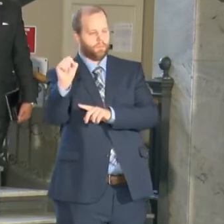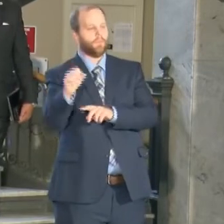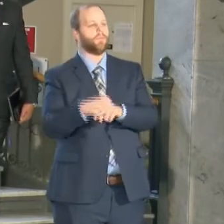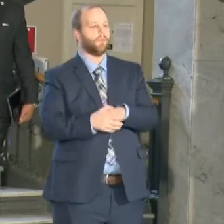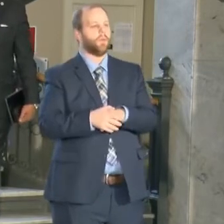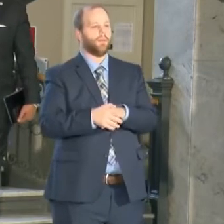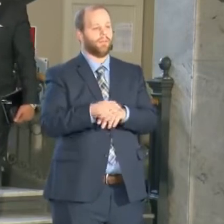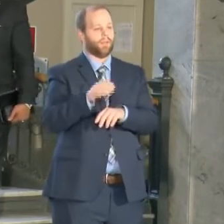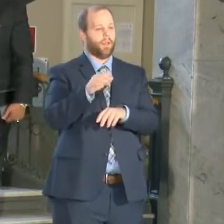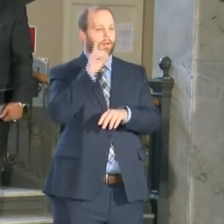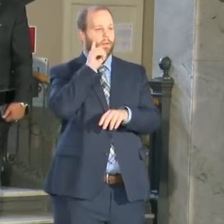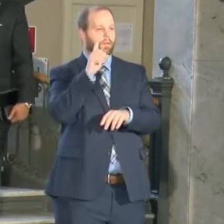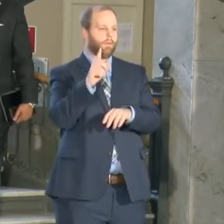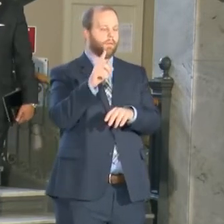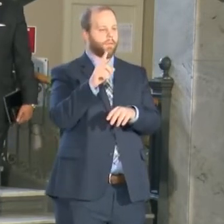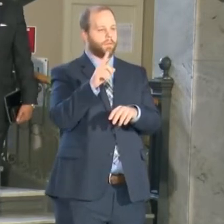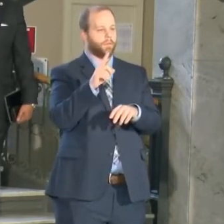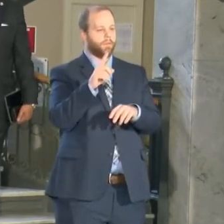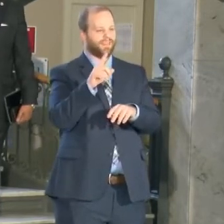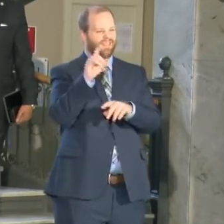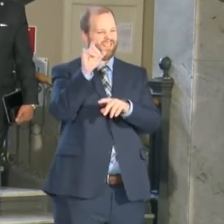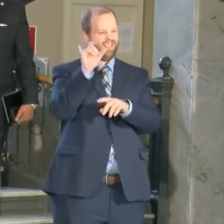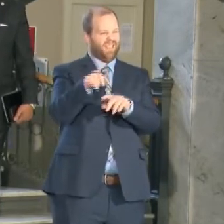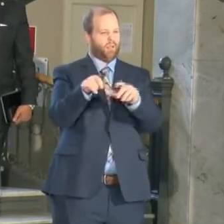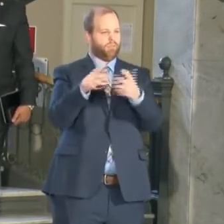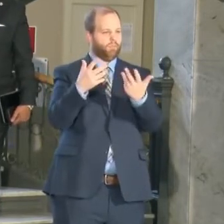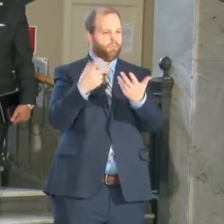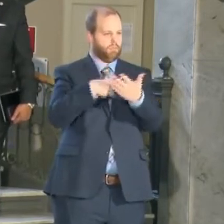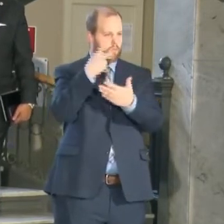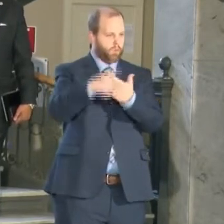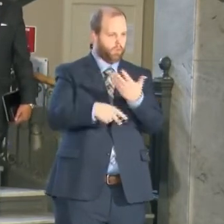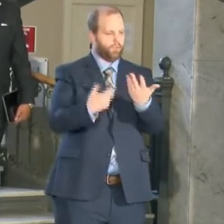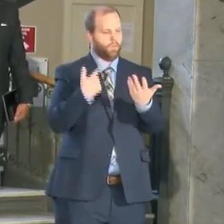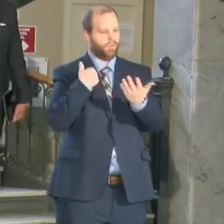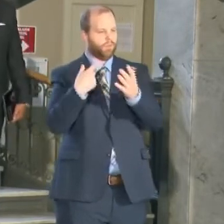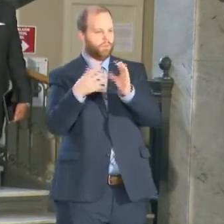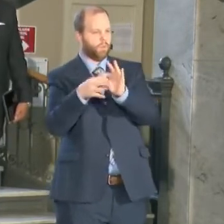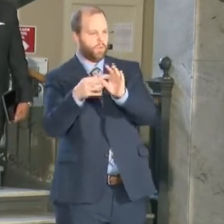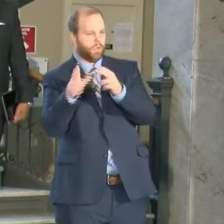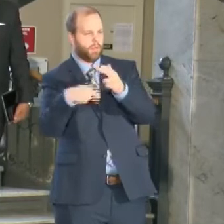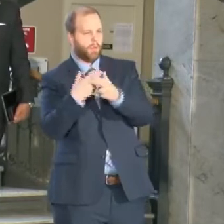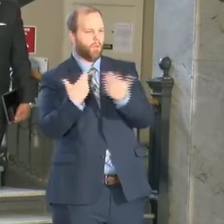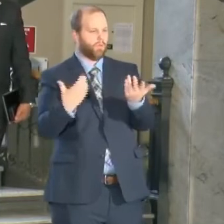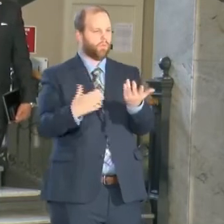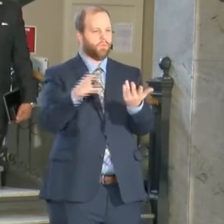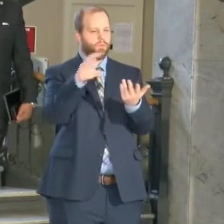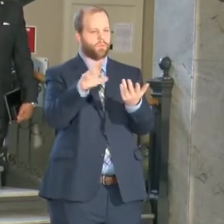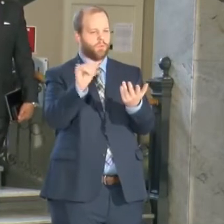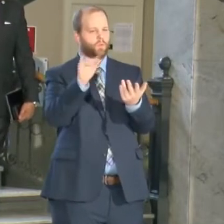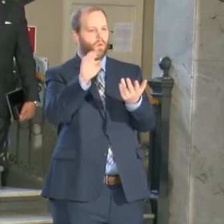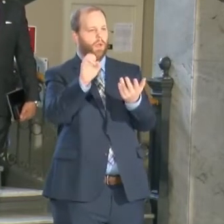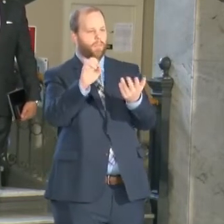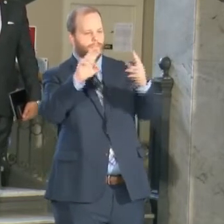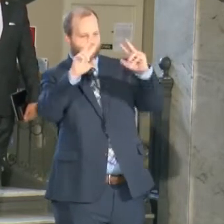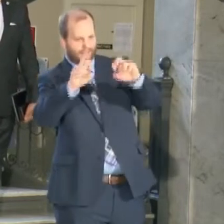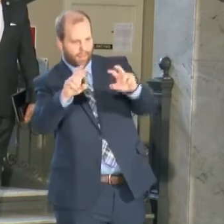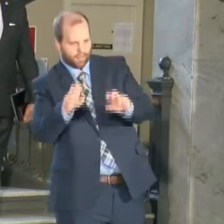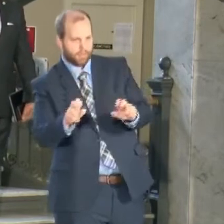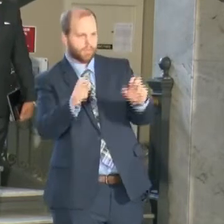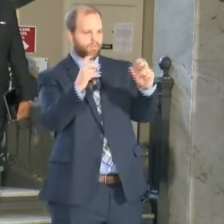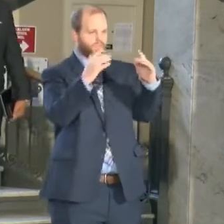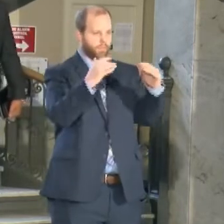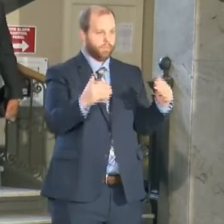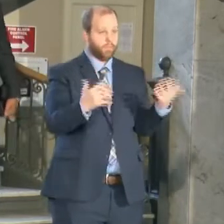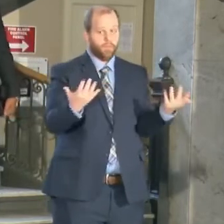our computer rated dispatch system. You hear us talk about crime analysis. This is how we focus the information that you see on these maps.